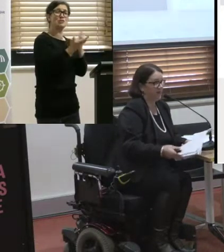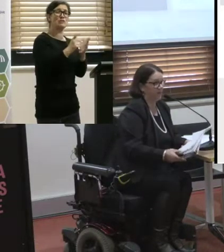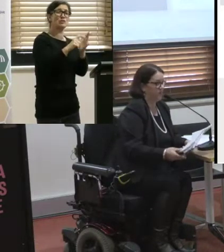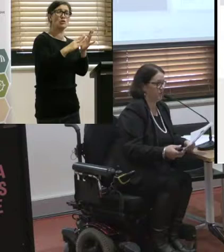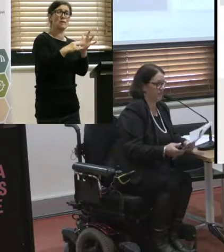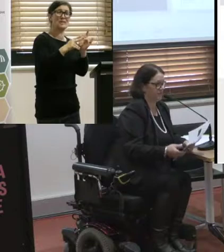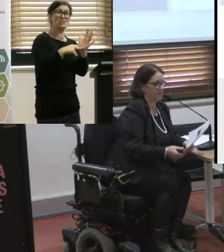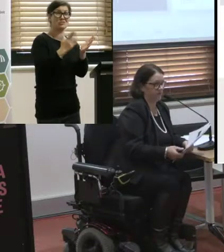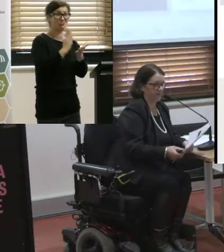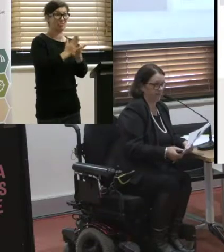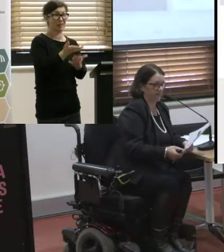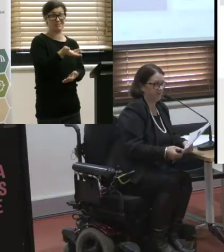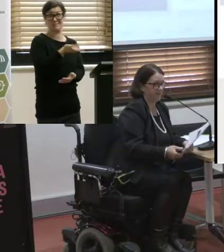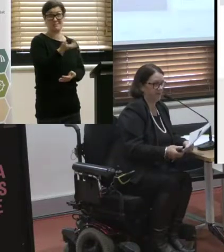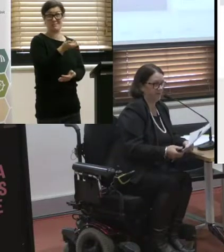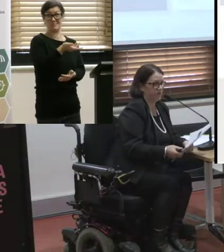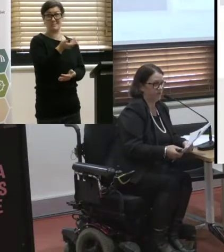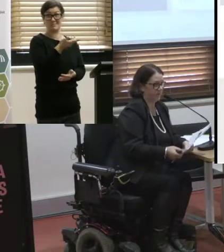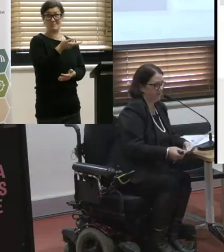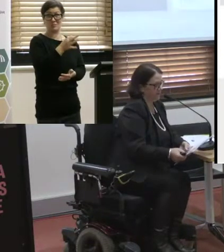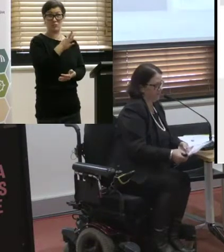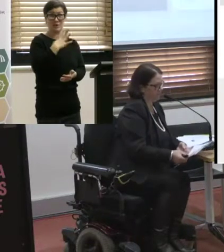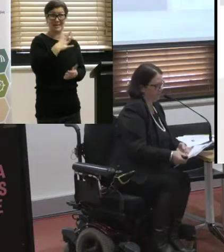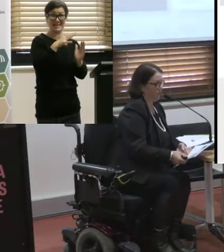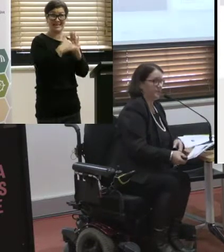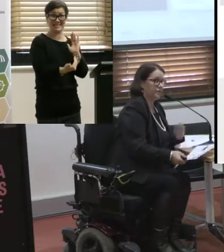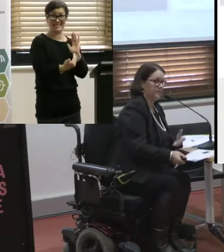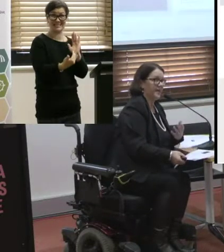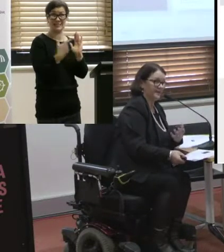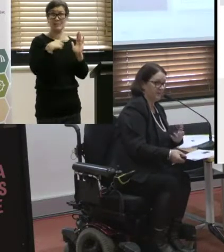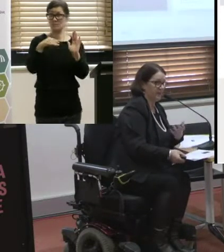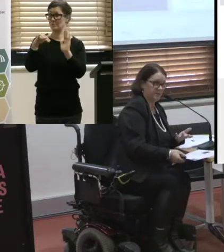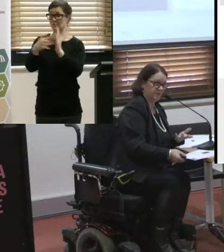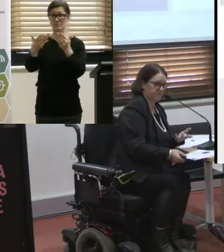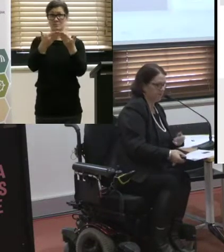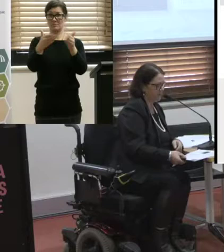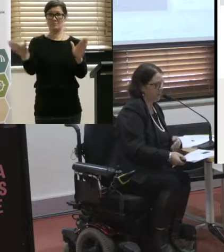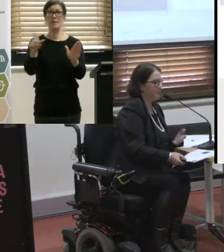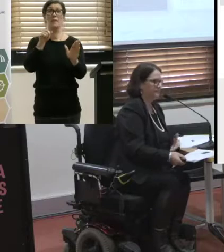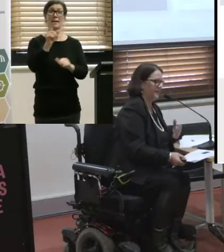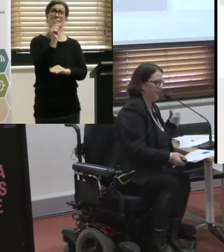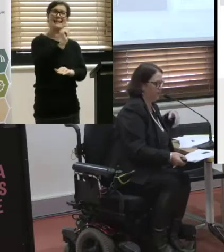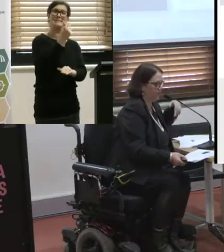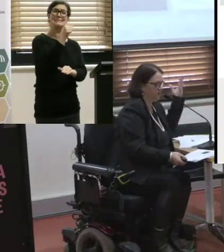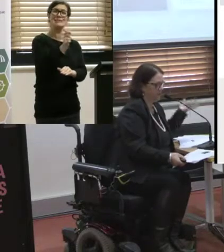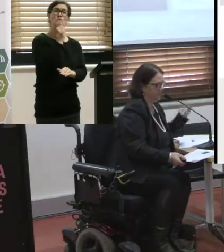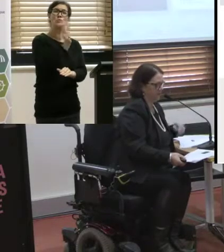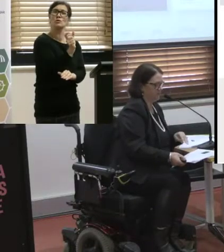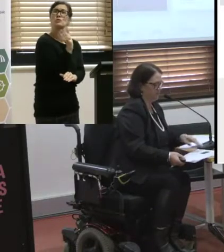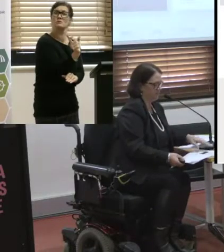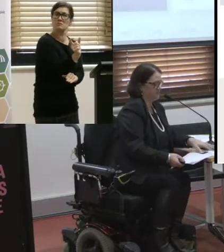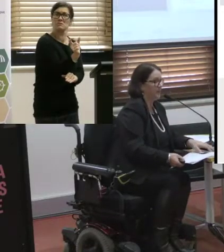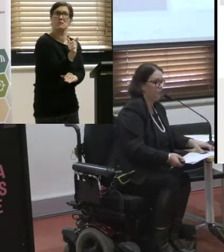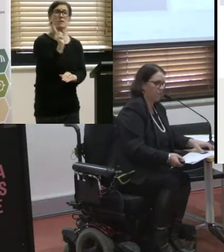relevant now in a commercial passenger vehicle playing field. We need it to be, although the term taxi may still be used, but now Commercial